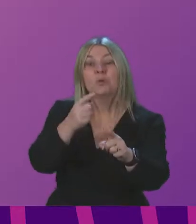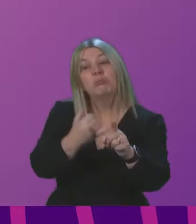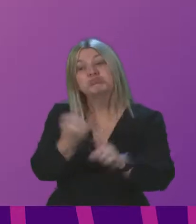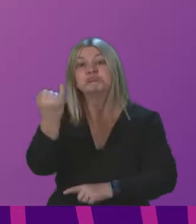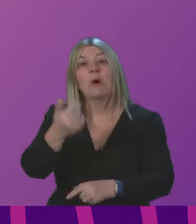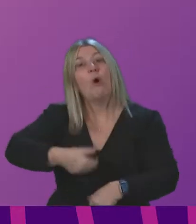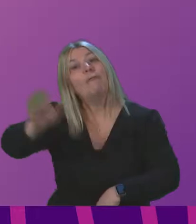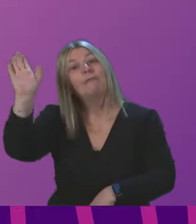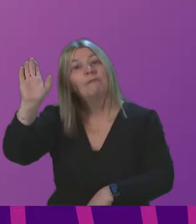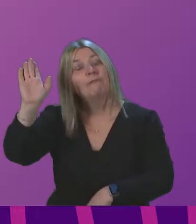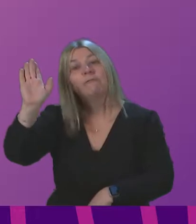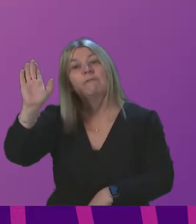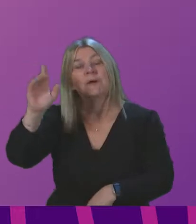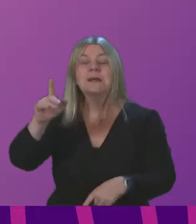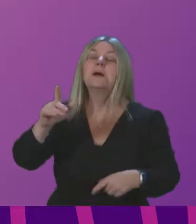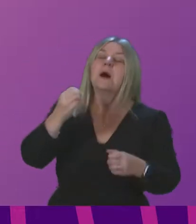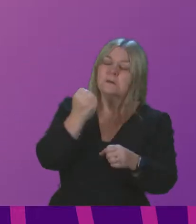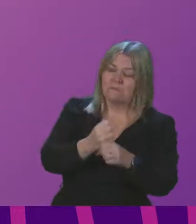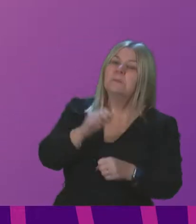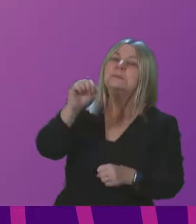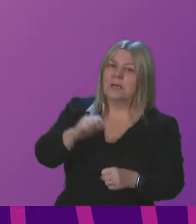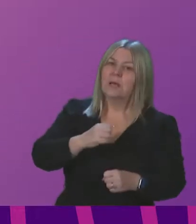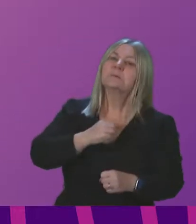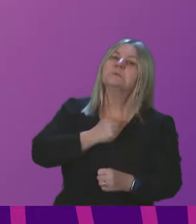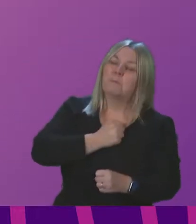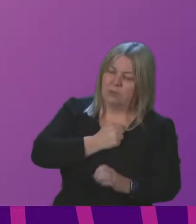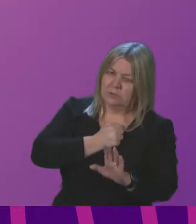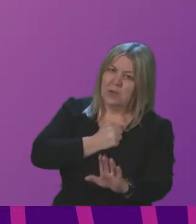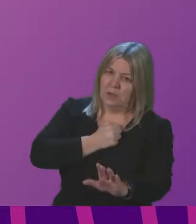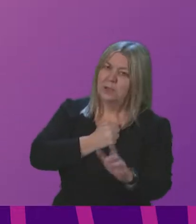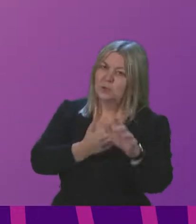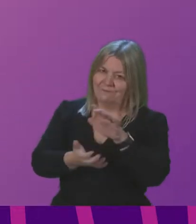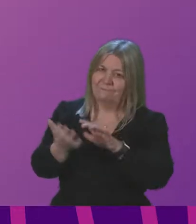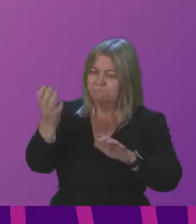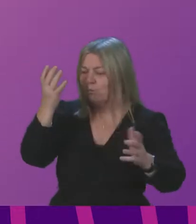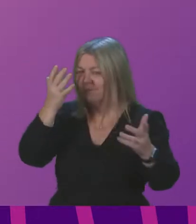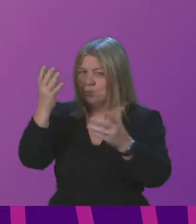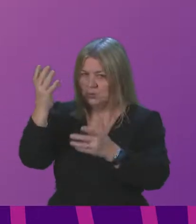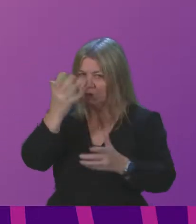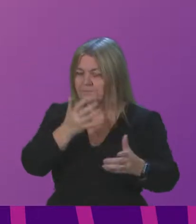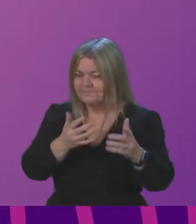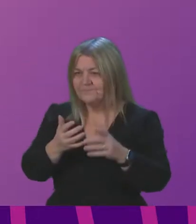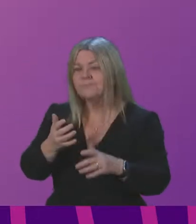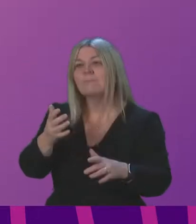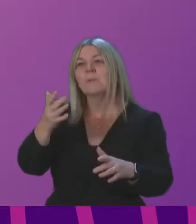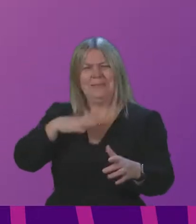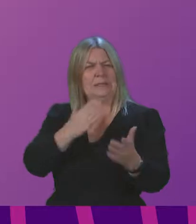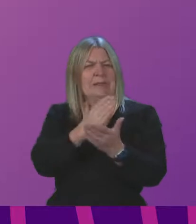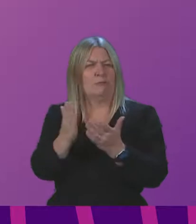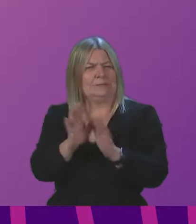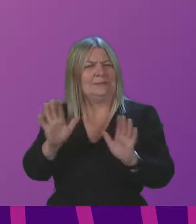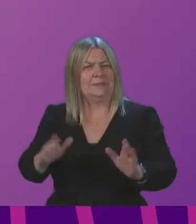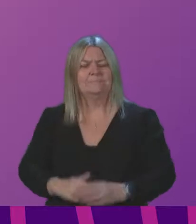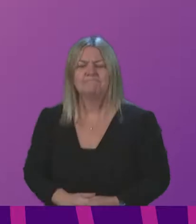has apologised for the confusion, but it would be helpful to know when people can attend without being turned away. It will